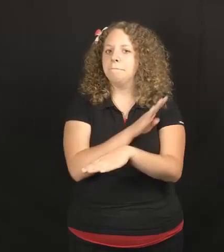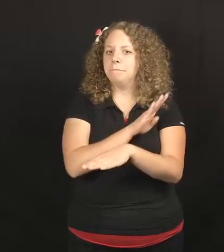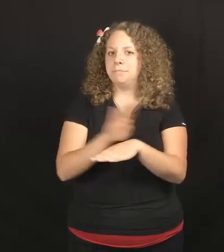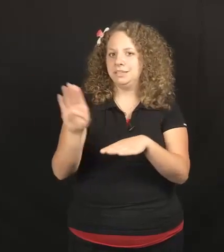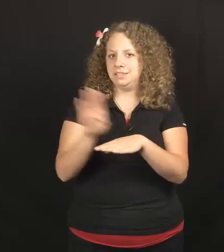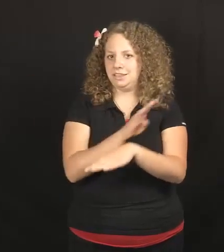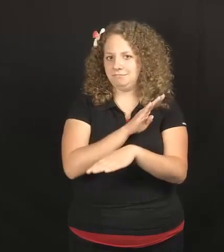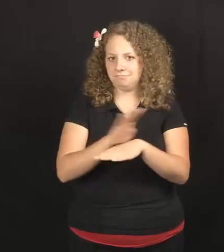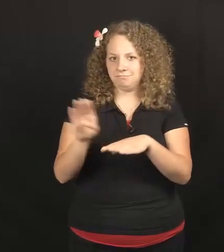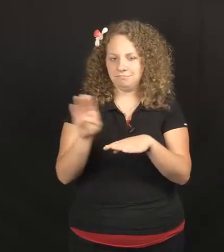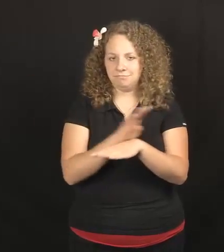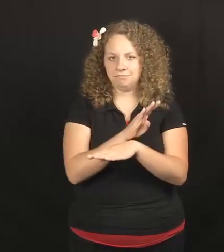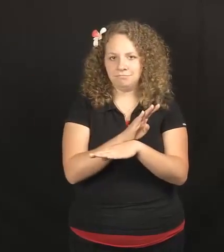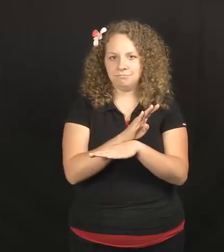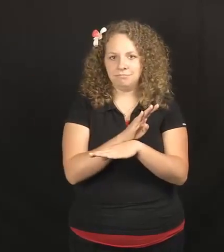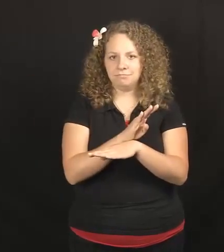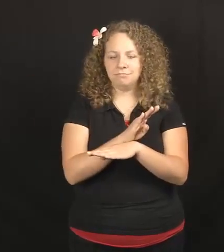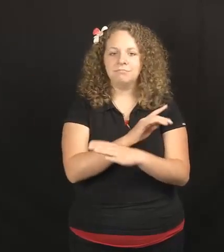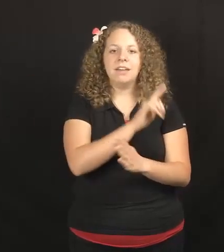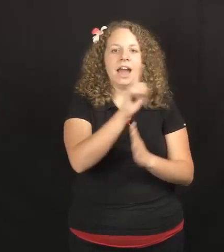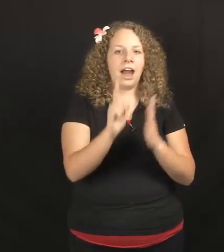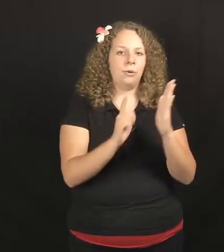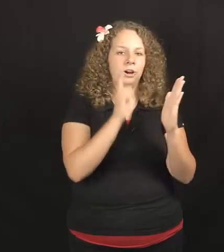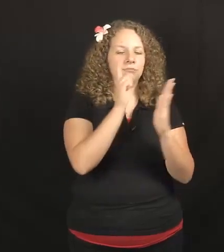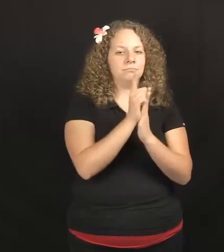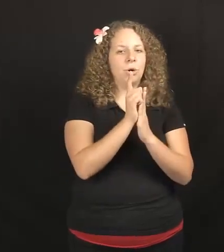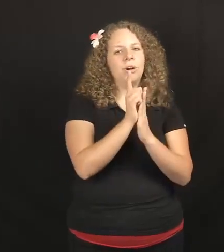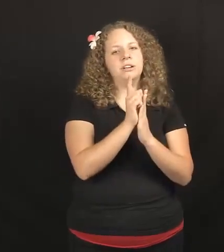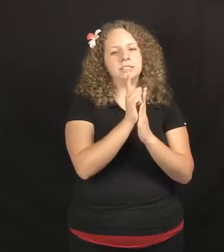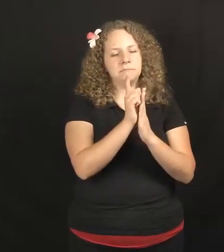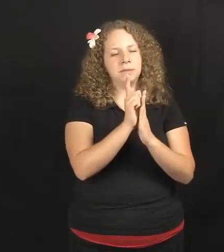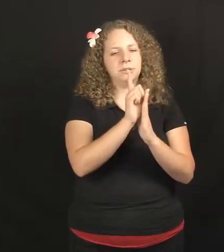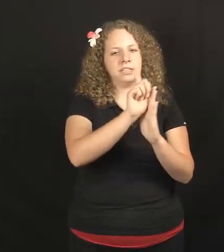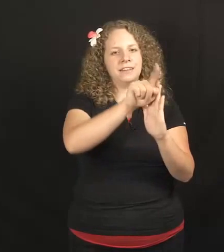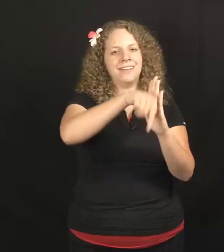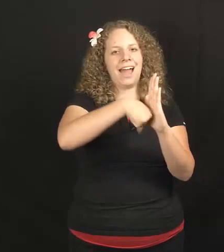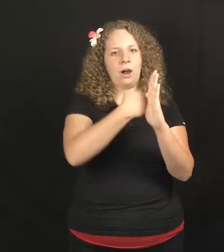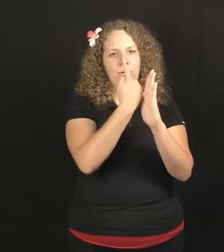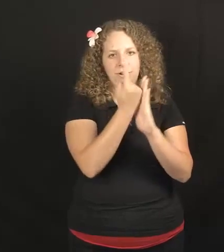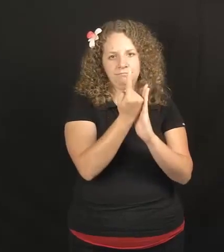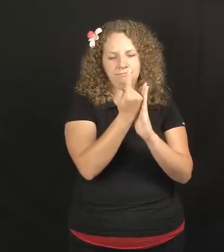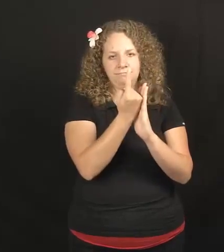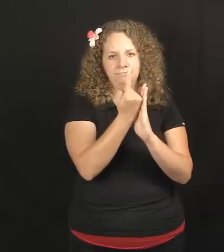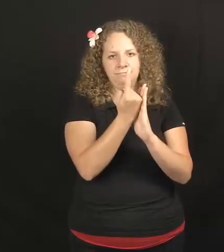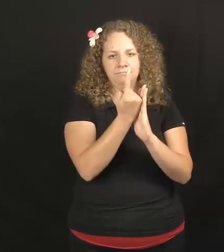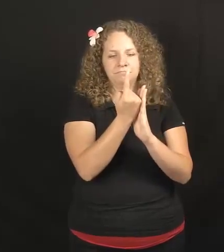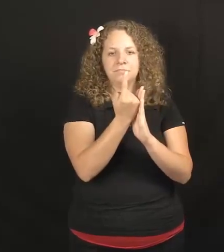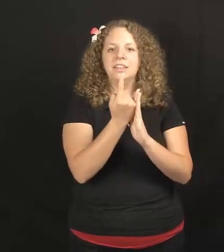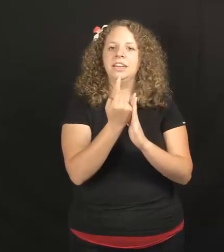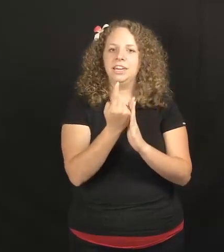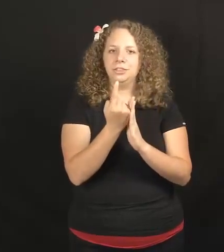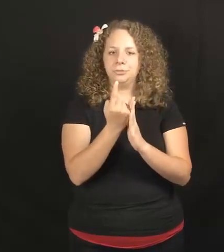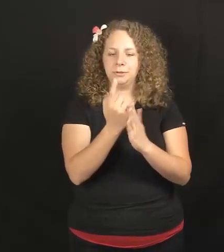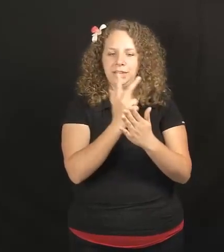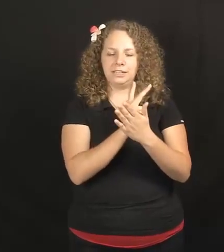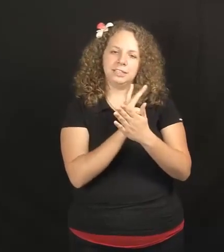Busy Busy Busy Hour Or some people sign hour In three weeks